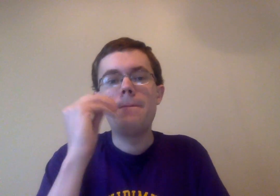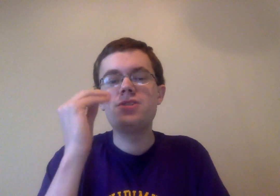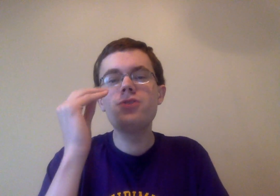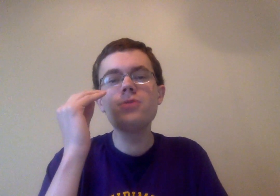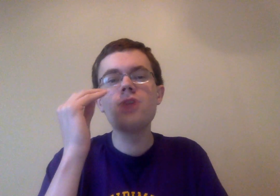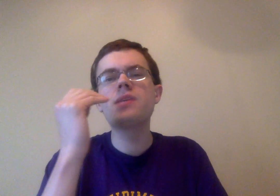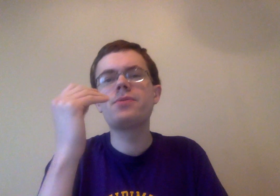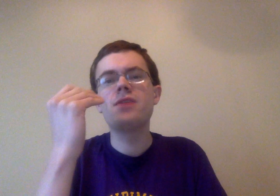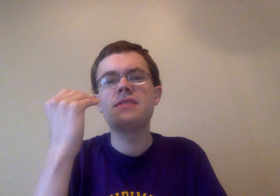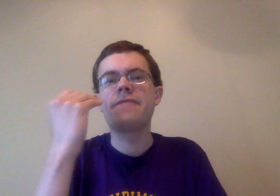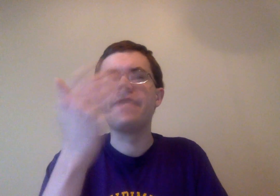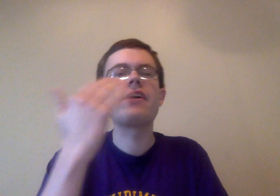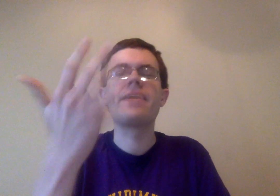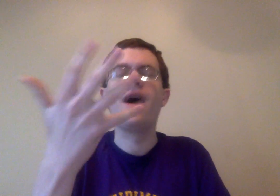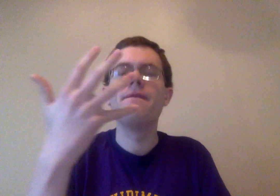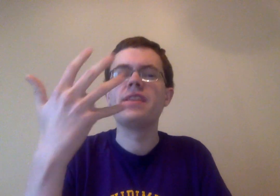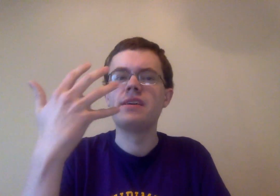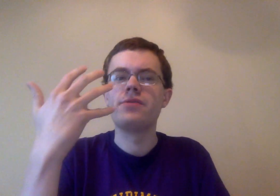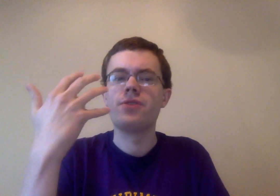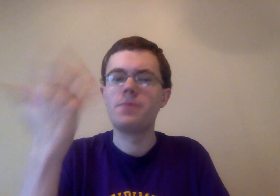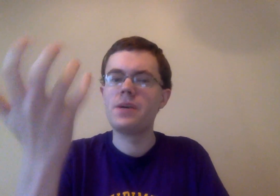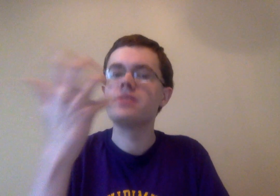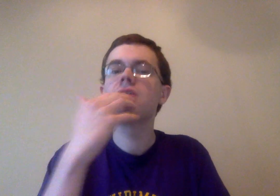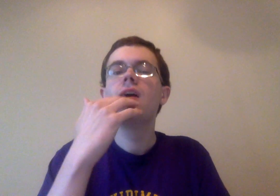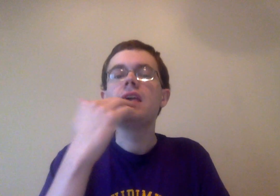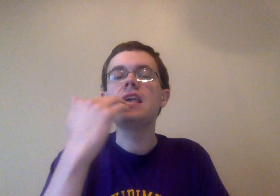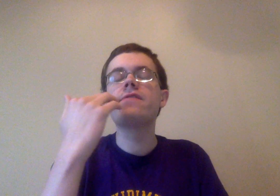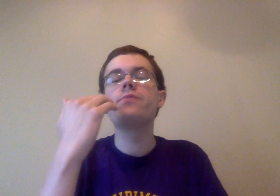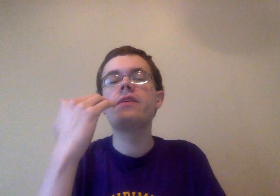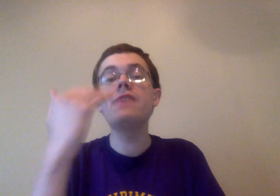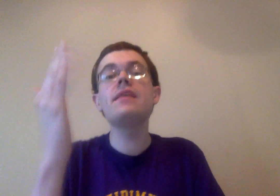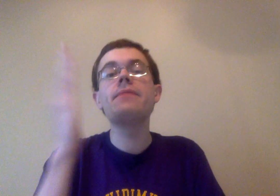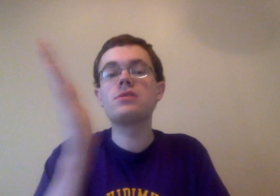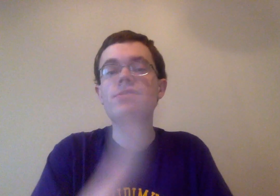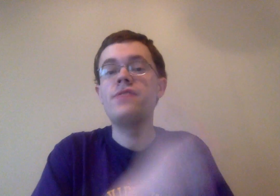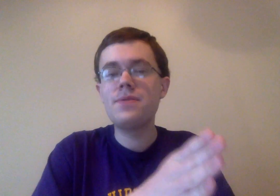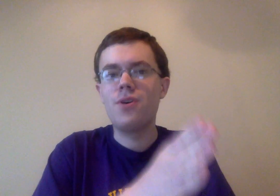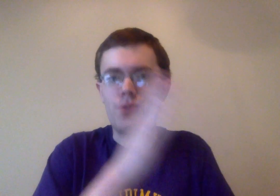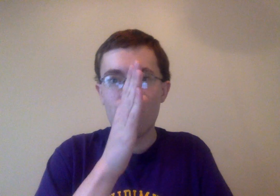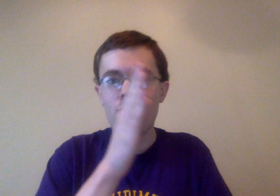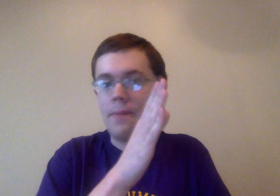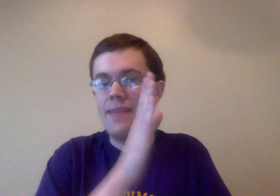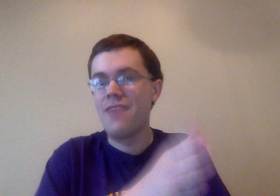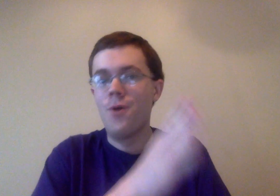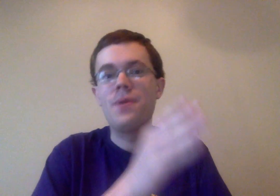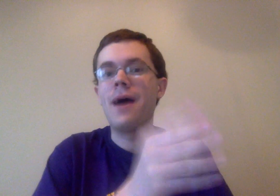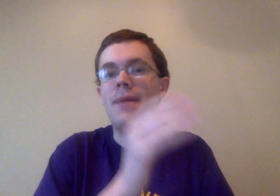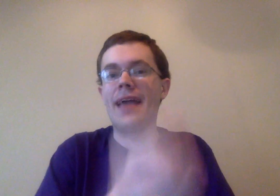but Chocho has always come across as, like, very confident in her appearance. Even with, even earlier in the episode, her whole, like, my life won't be bound by